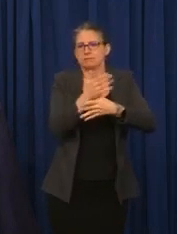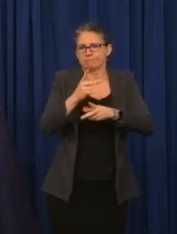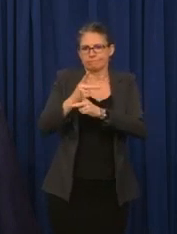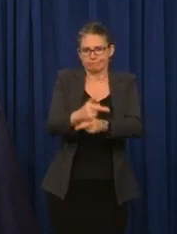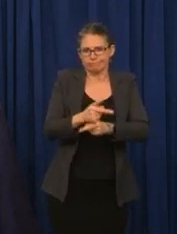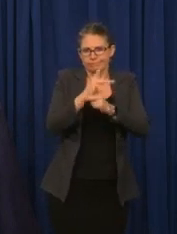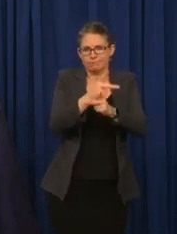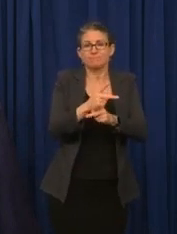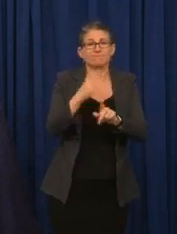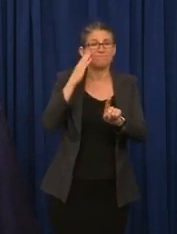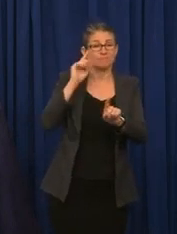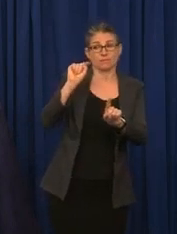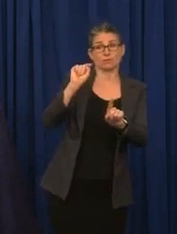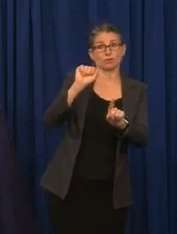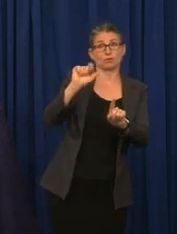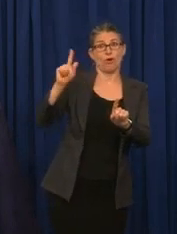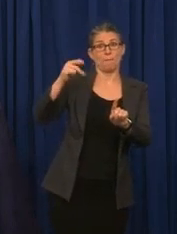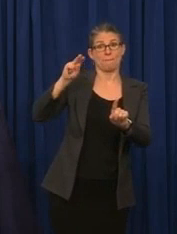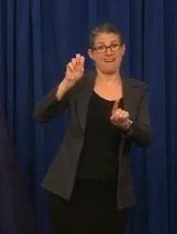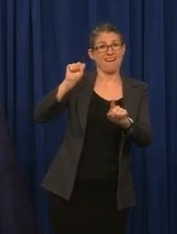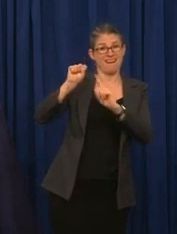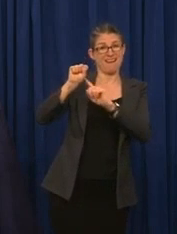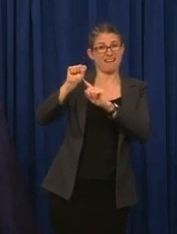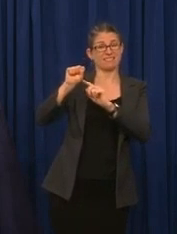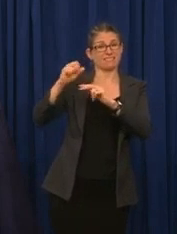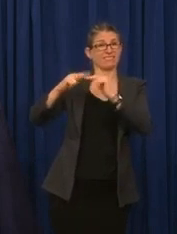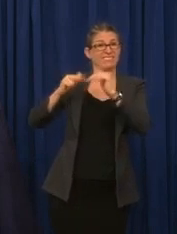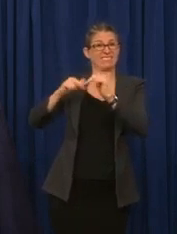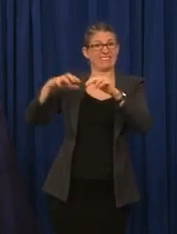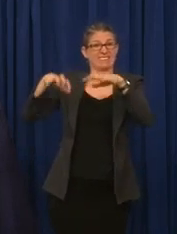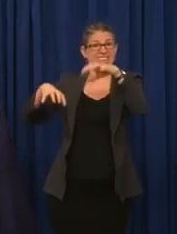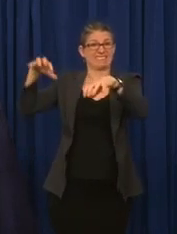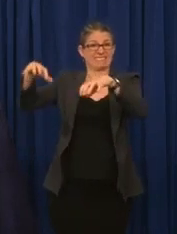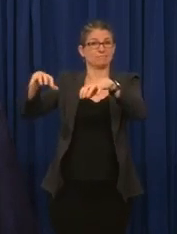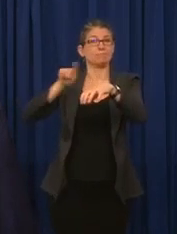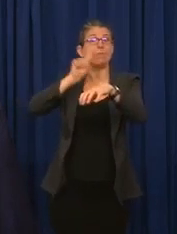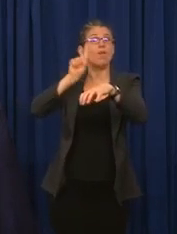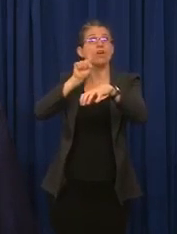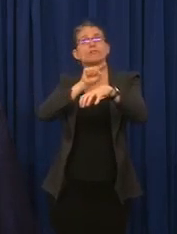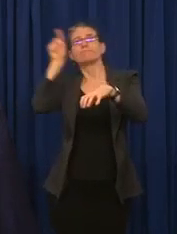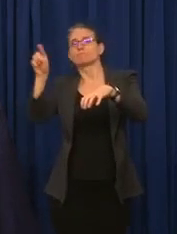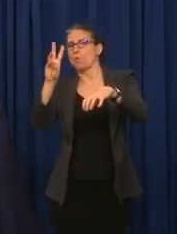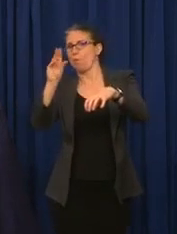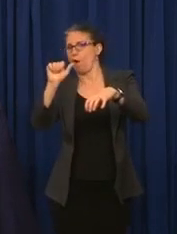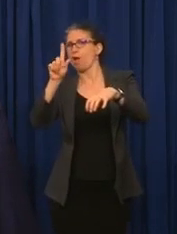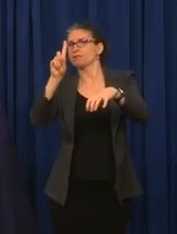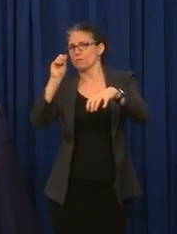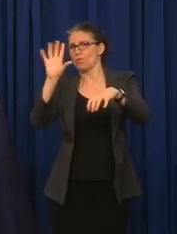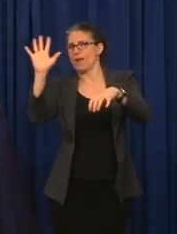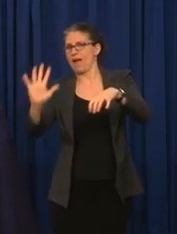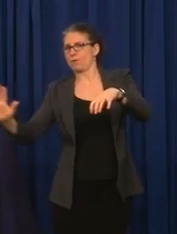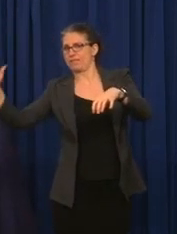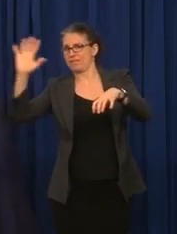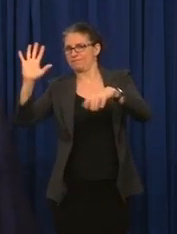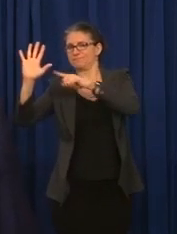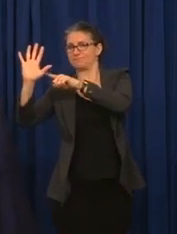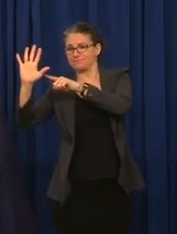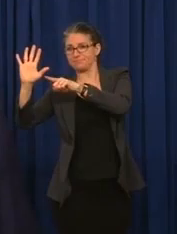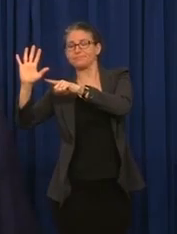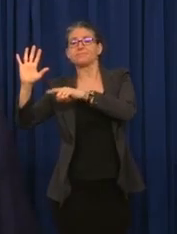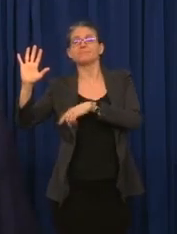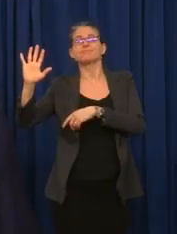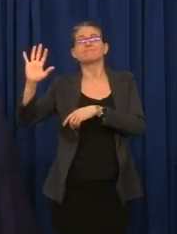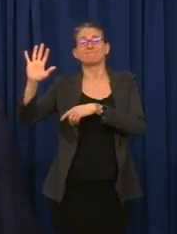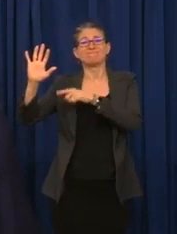Pines facility in Waldo County. At present, Maine CDC is aware of 10 residents